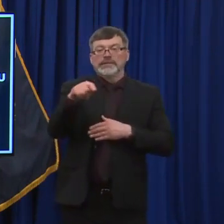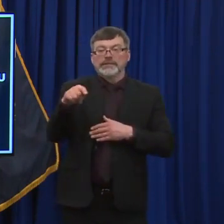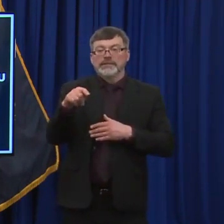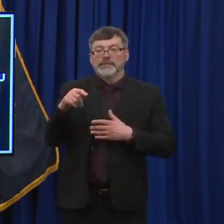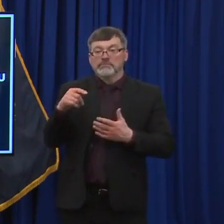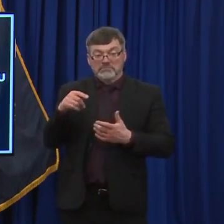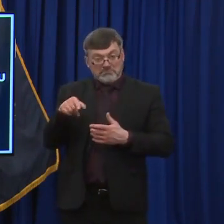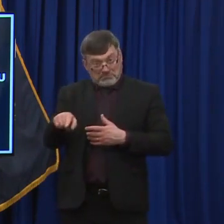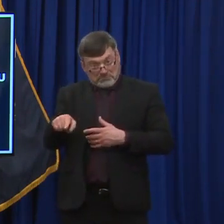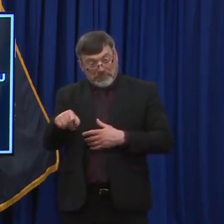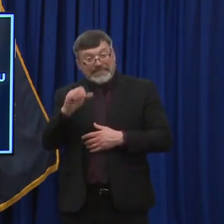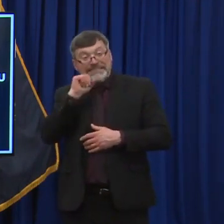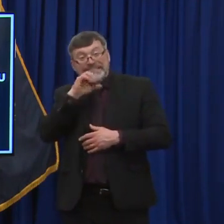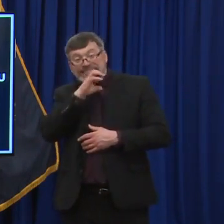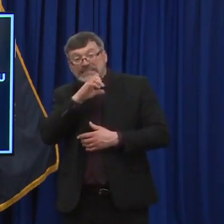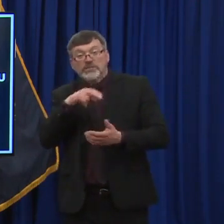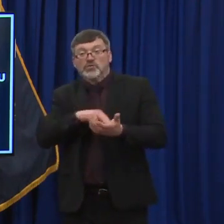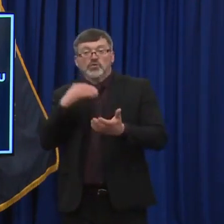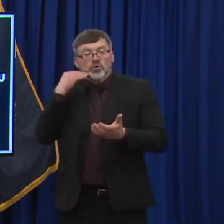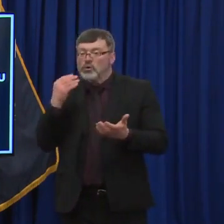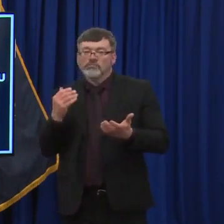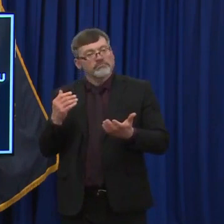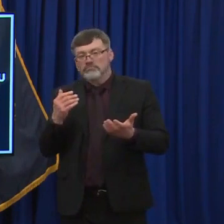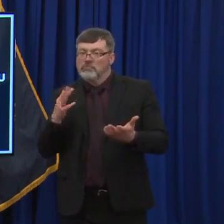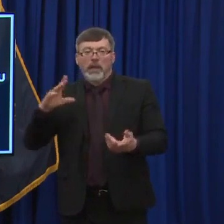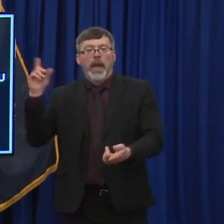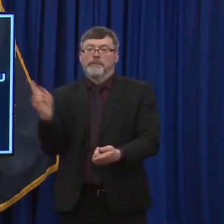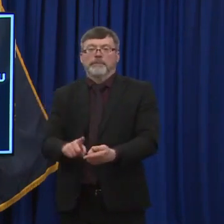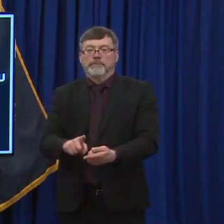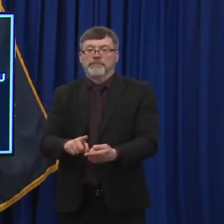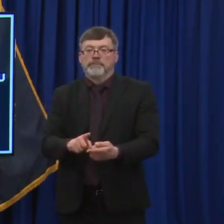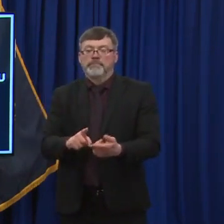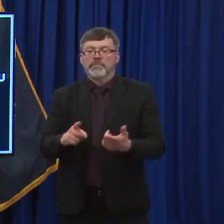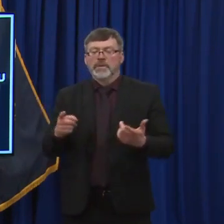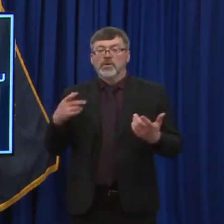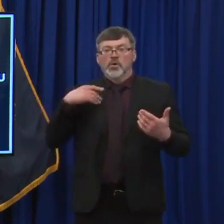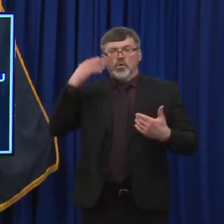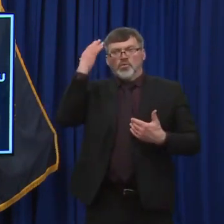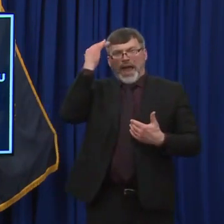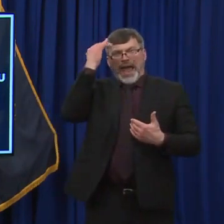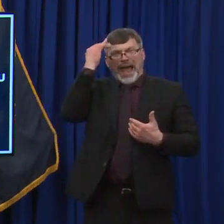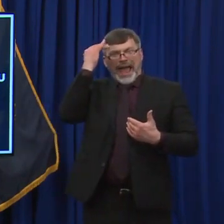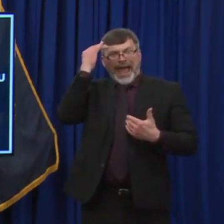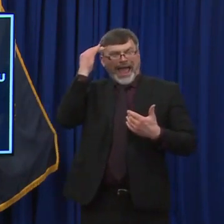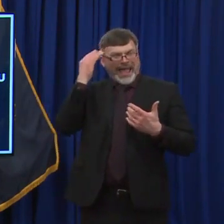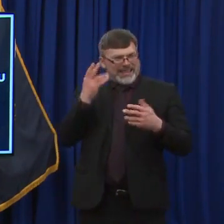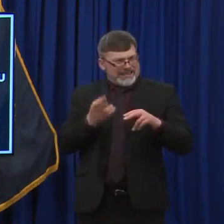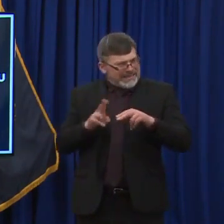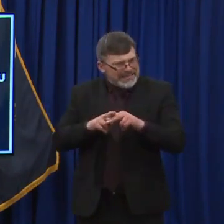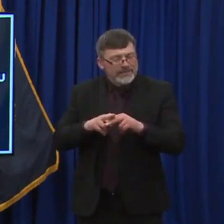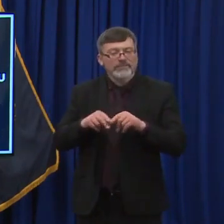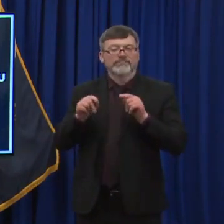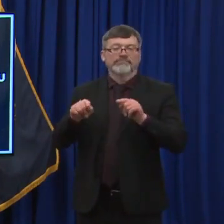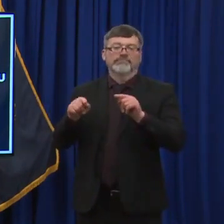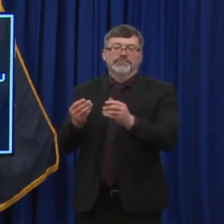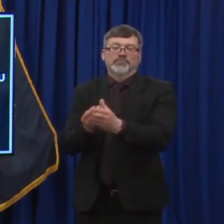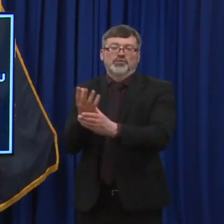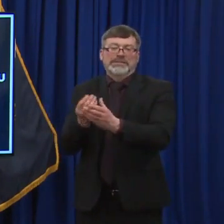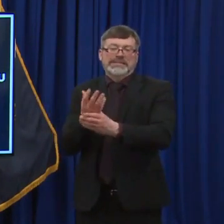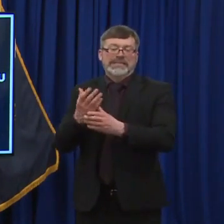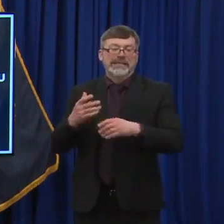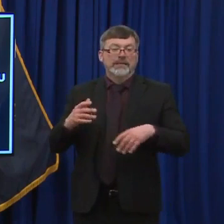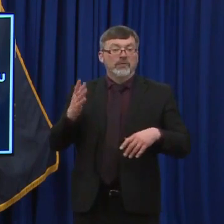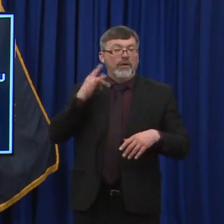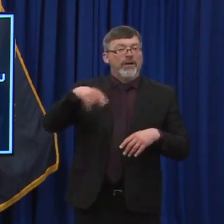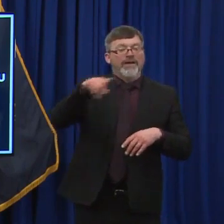you know, I think it's springtime. I think people are getting a lot of COVID fatigue. I think we're getting lax about our wearing masks